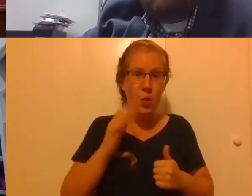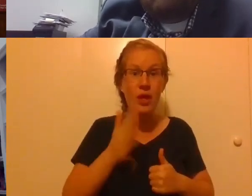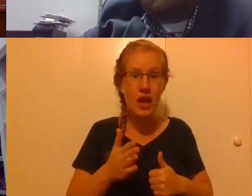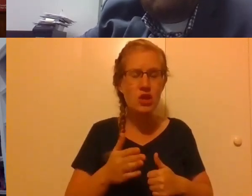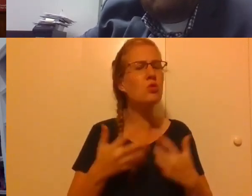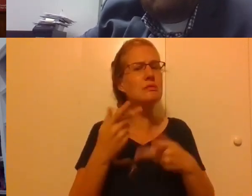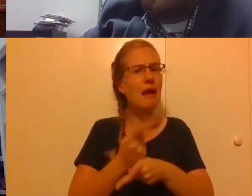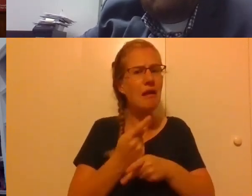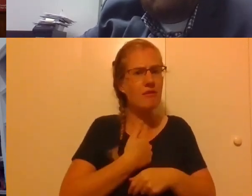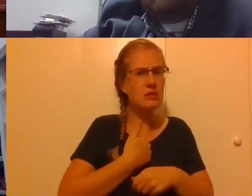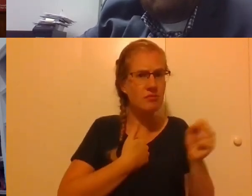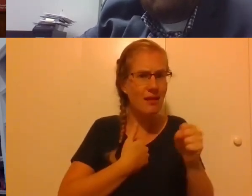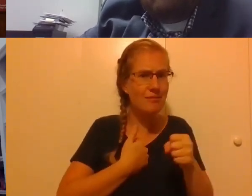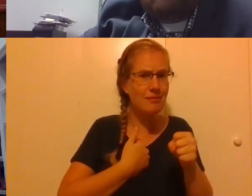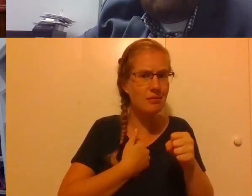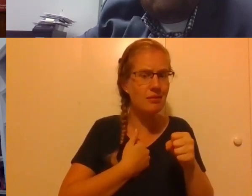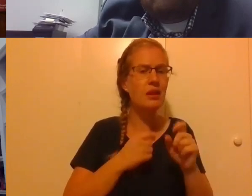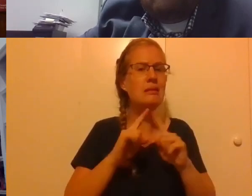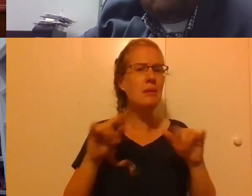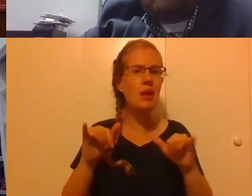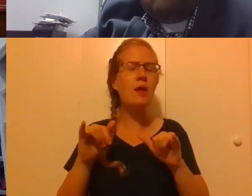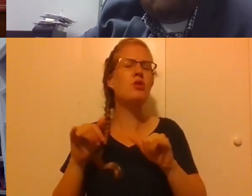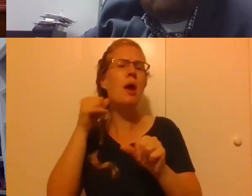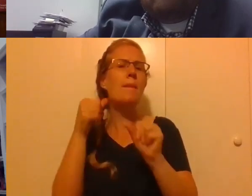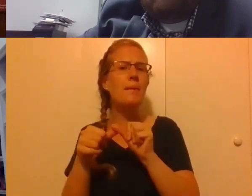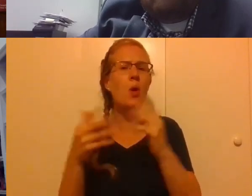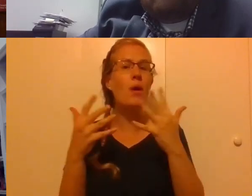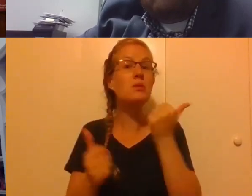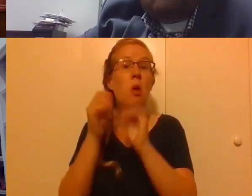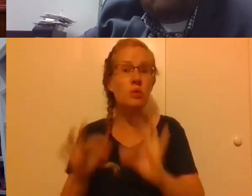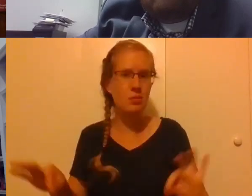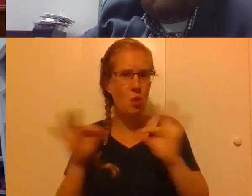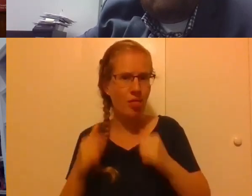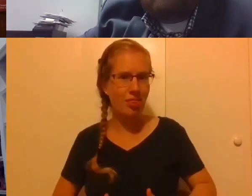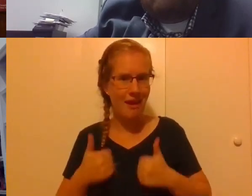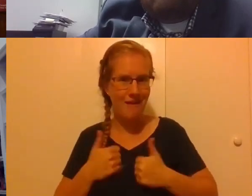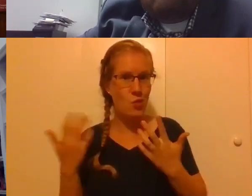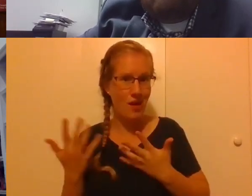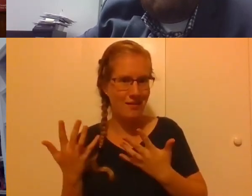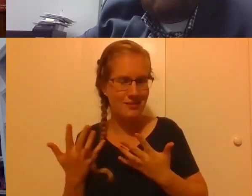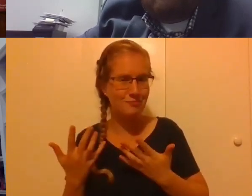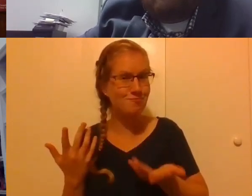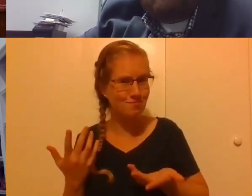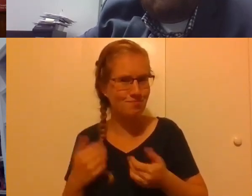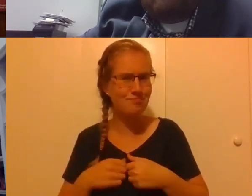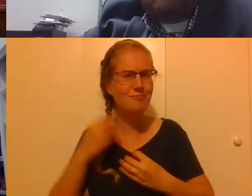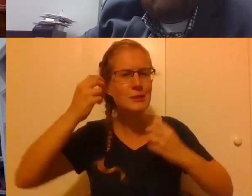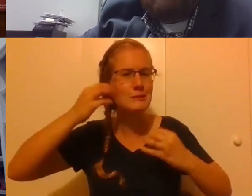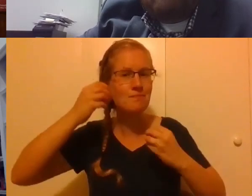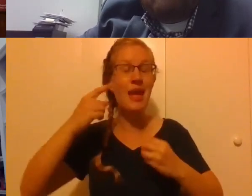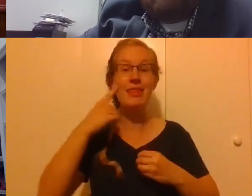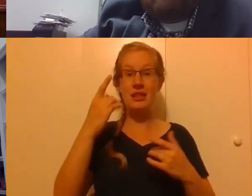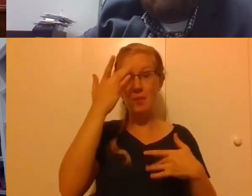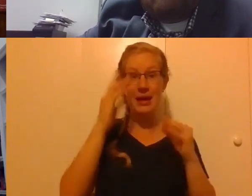healthy, but let's locate ourselves in what's really most important in life. And I think in many ways, I think the pandemic, at least